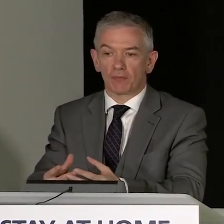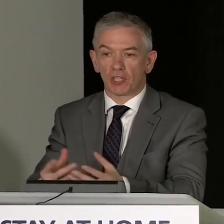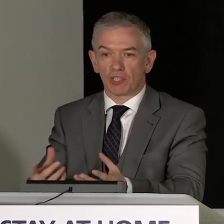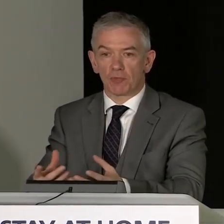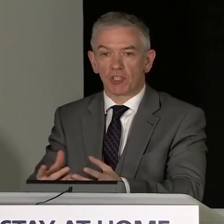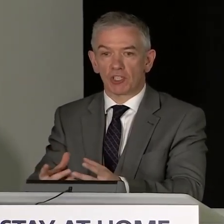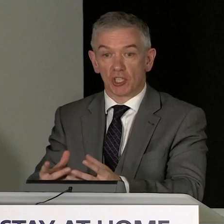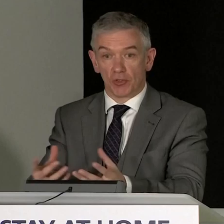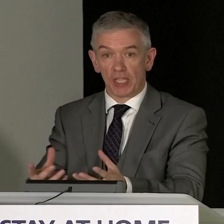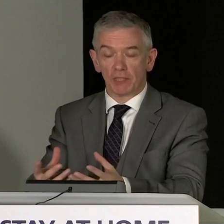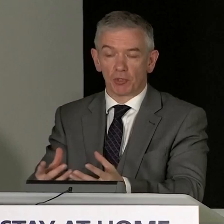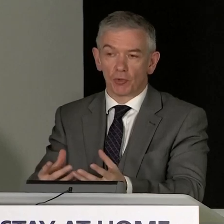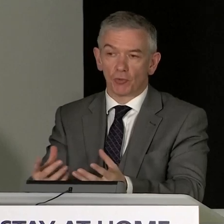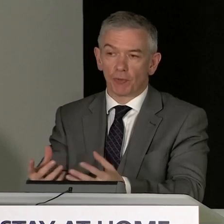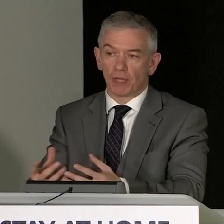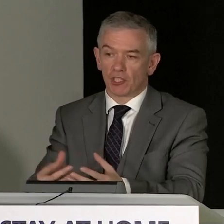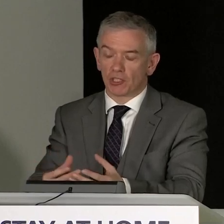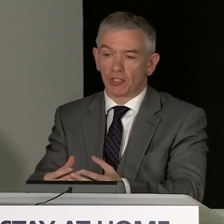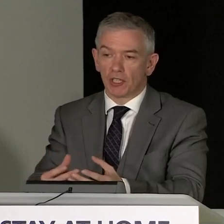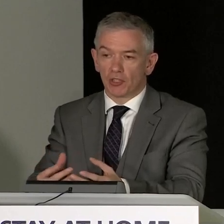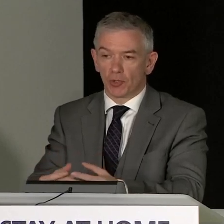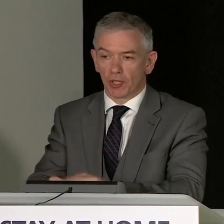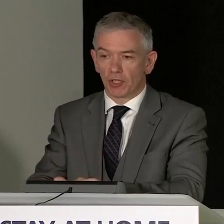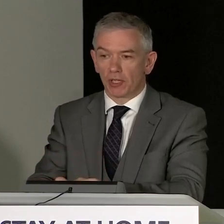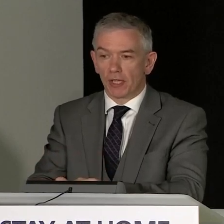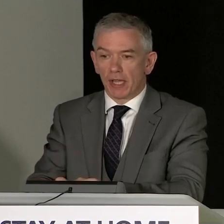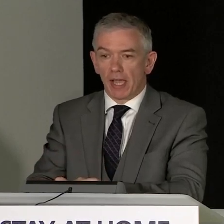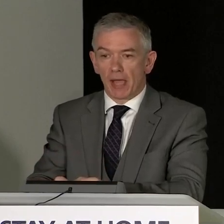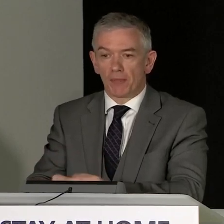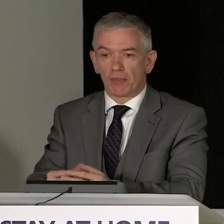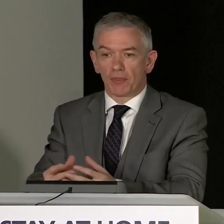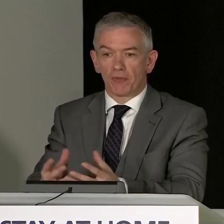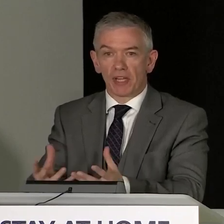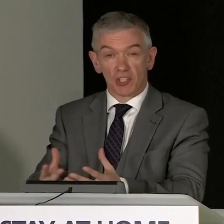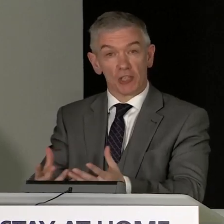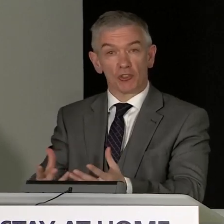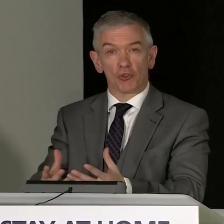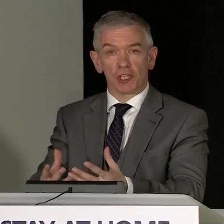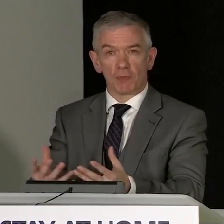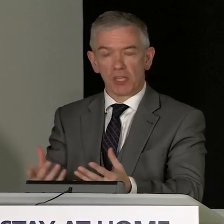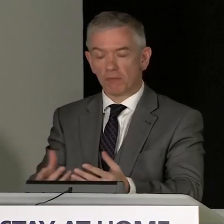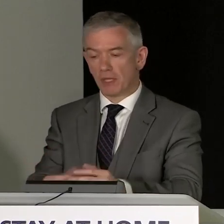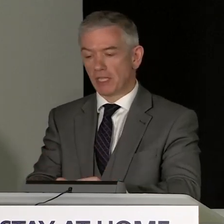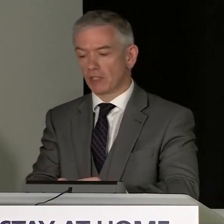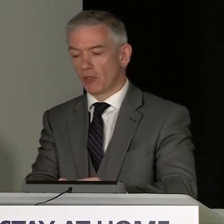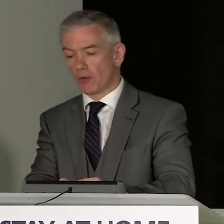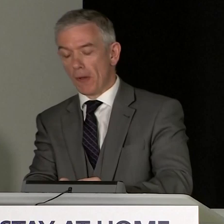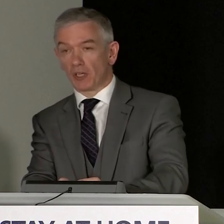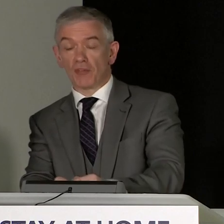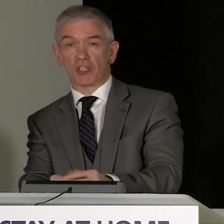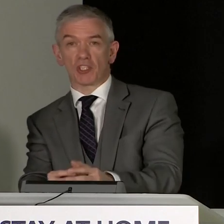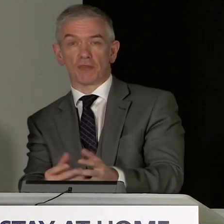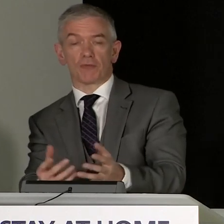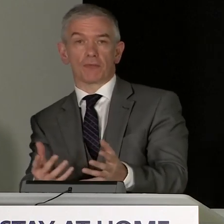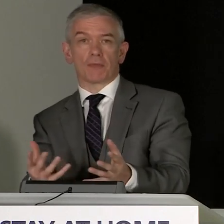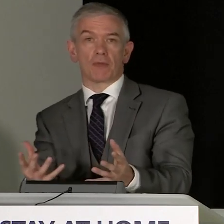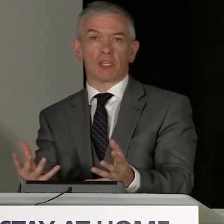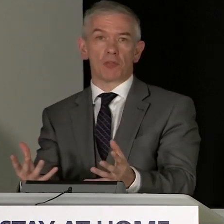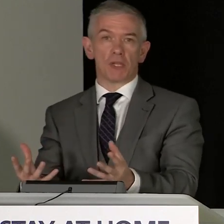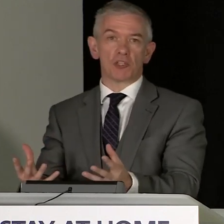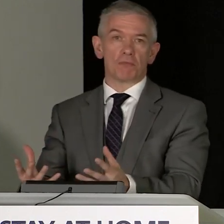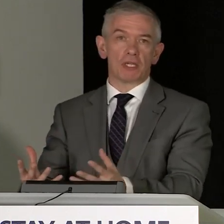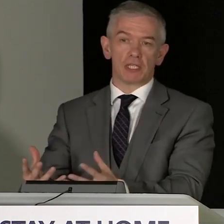transmission is created between one person to another, the virus then goes through an incubation period now. On average, that